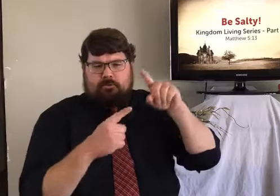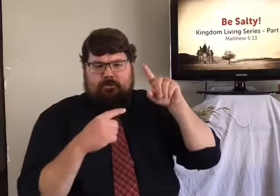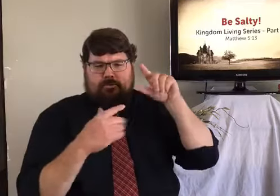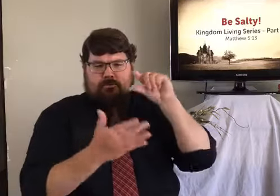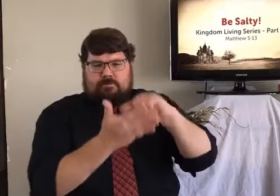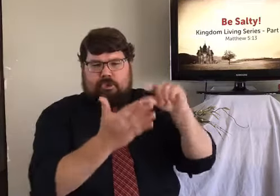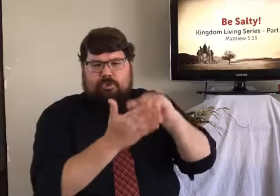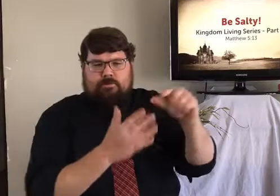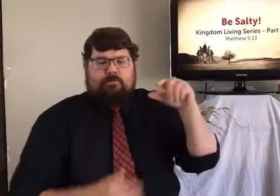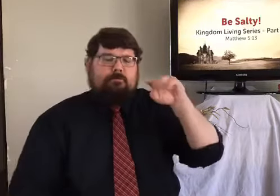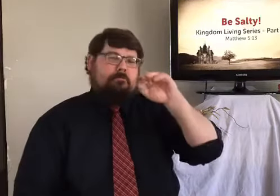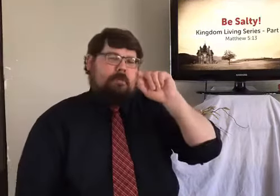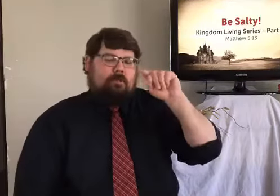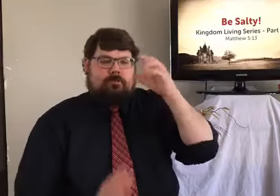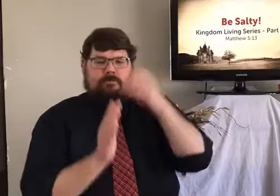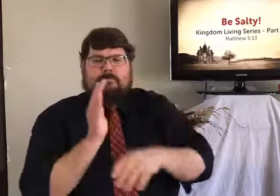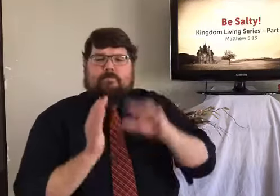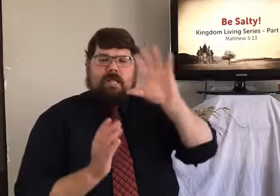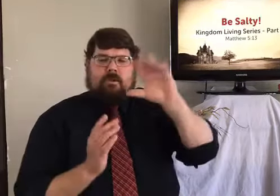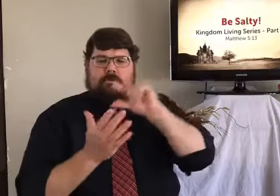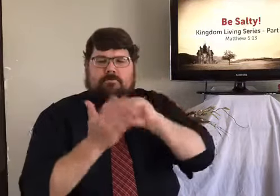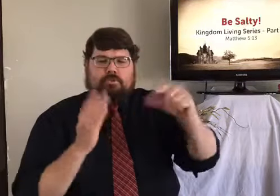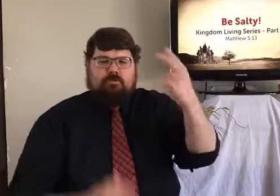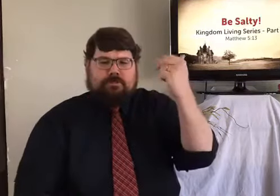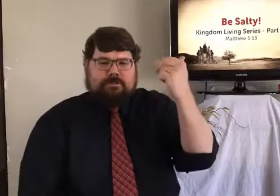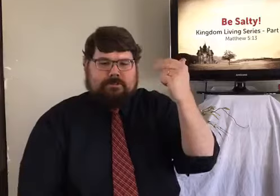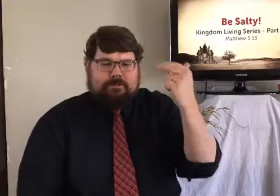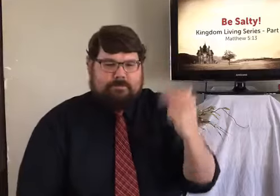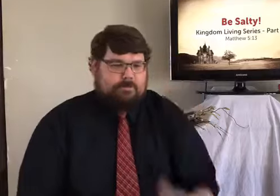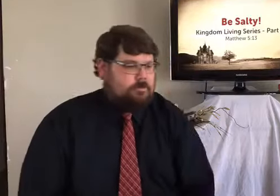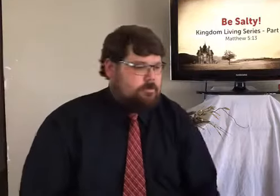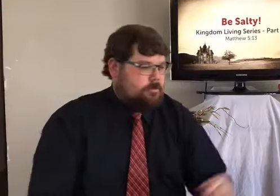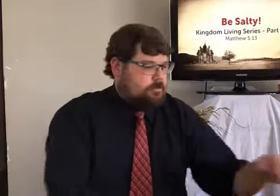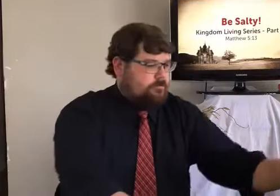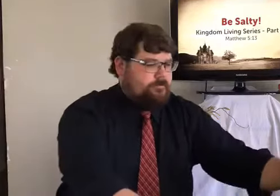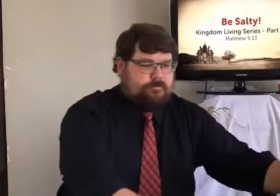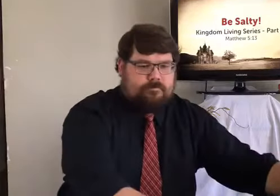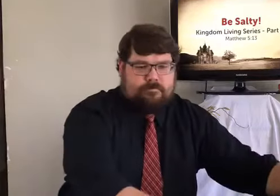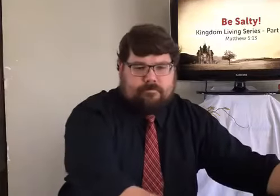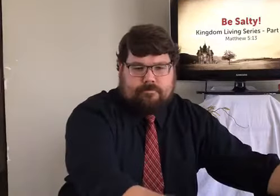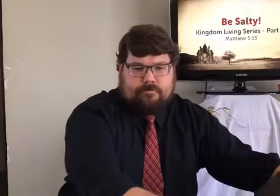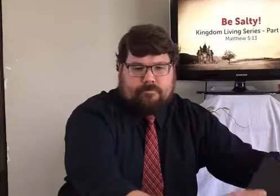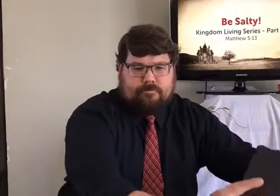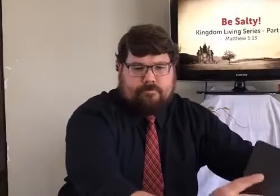And I'll give you one minute to go ahead and find those verses. Matthew 5, verse 13.